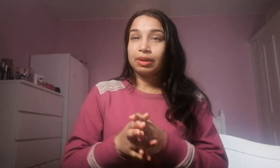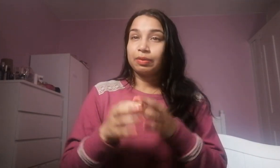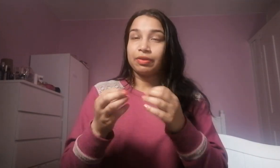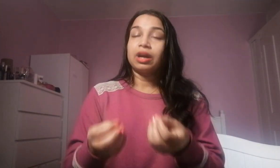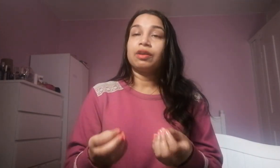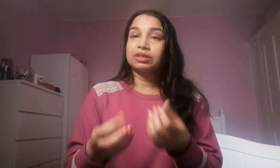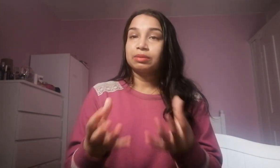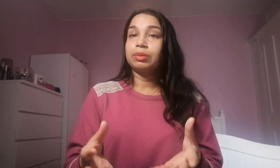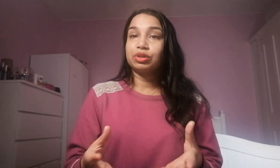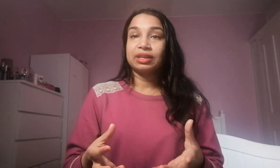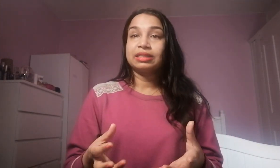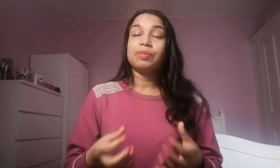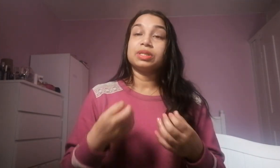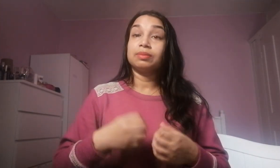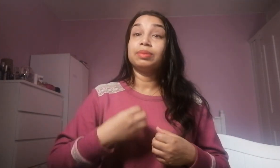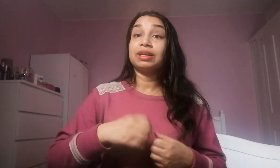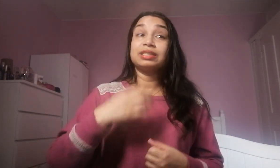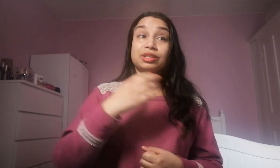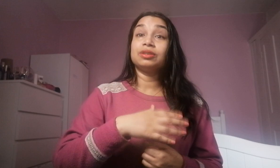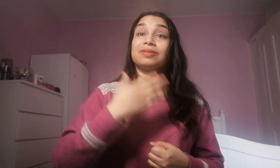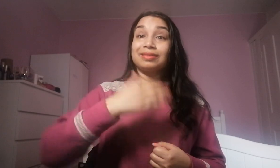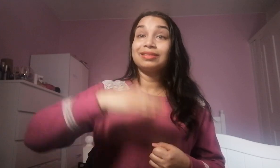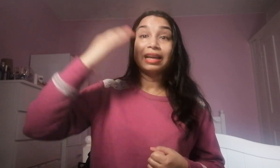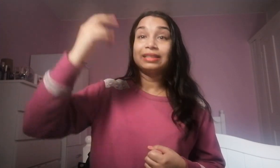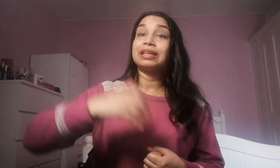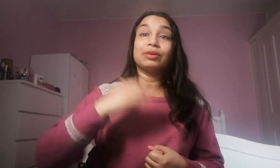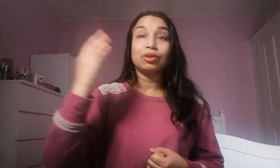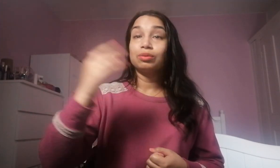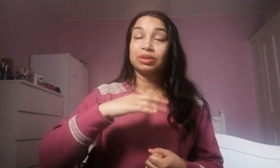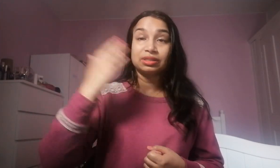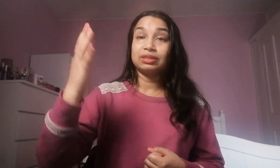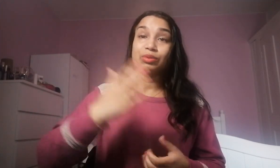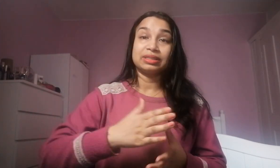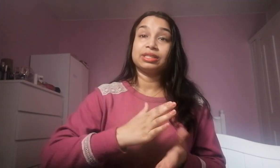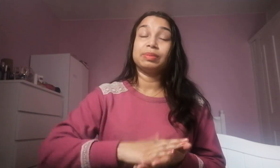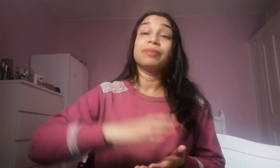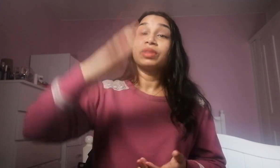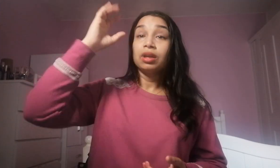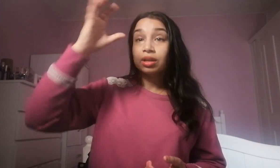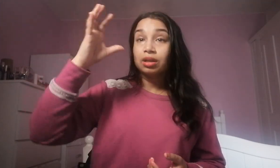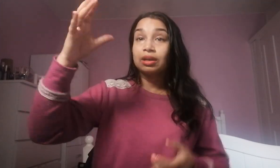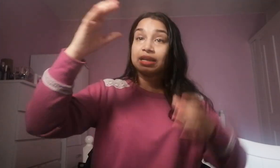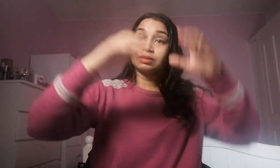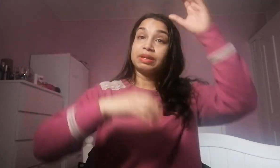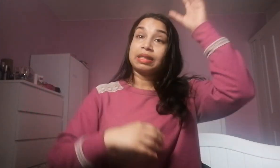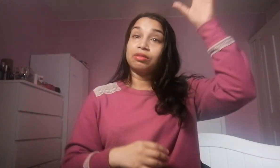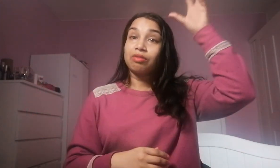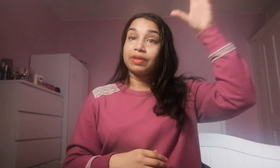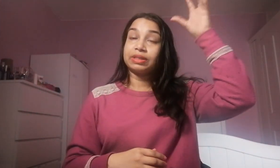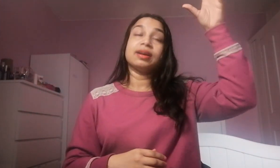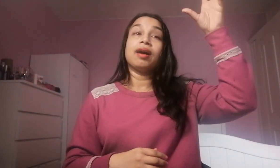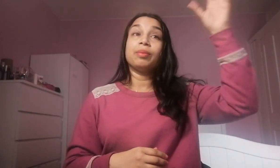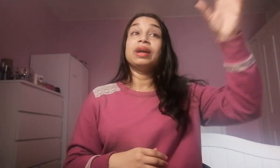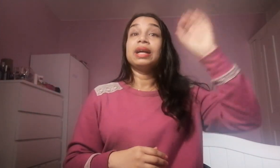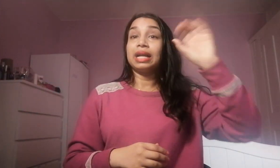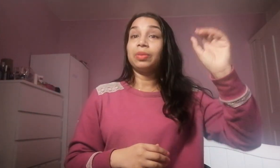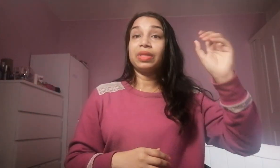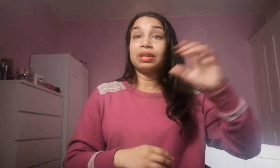might be very hard for some people to accept you but that is how God wants you wants it to be God has to be at the right at the top and then